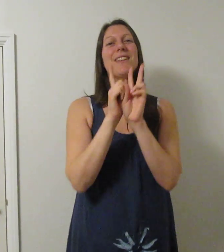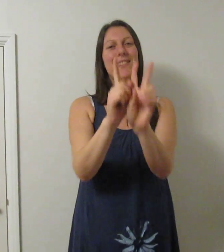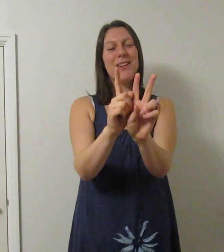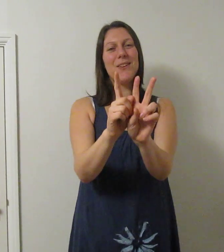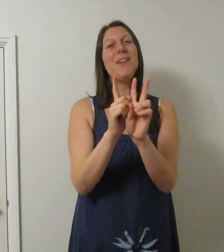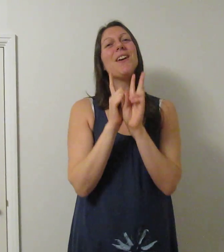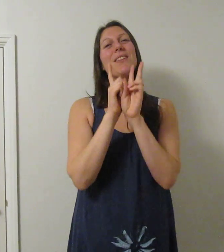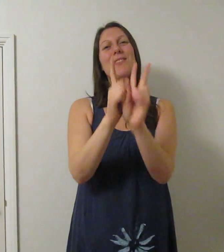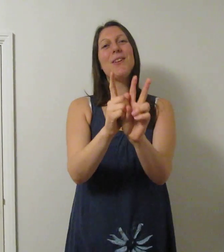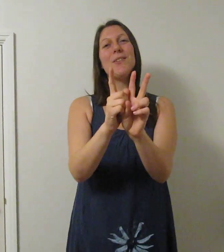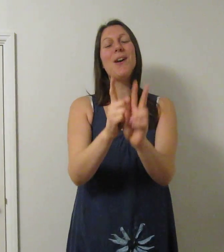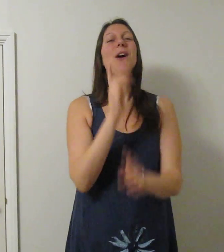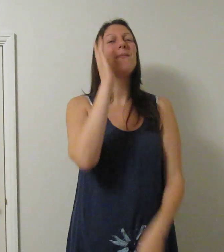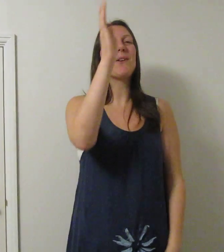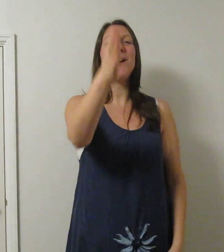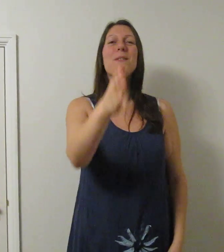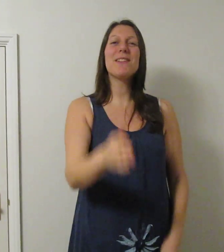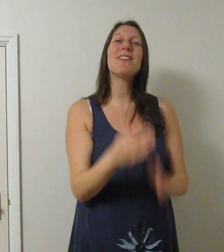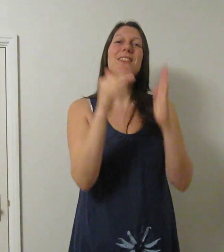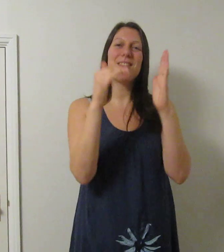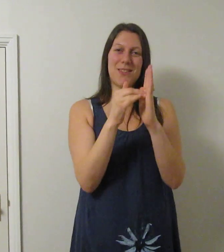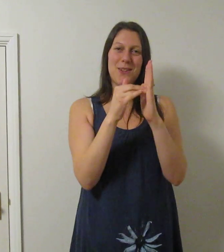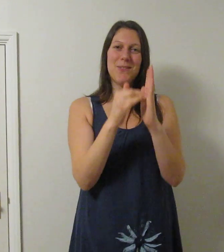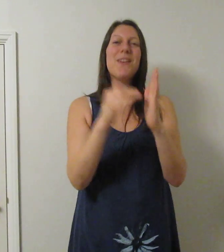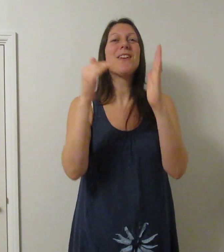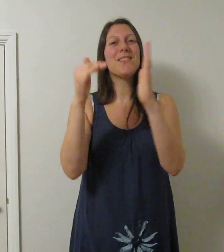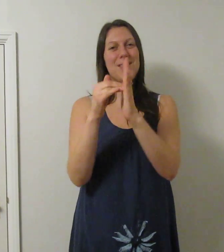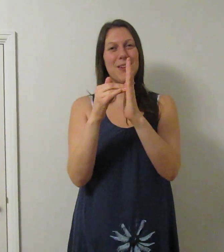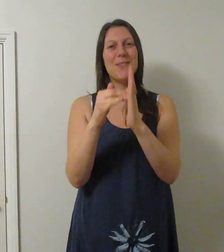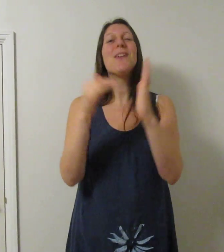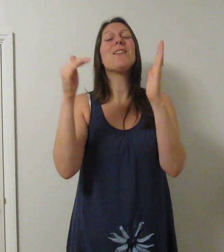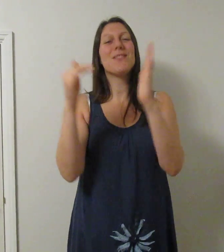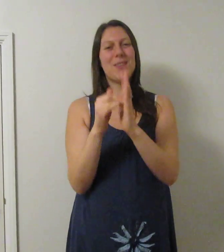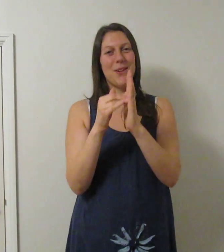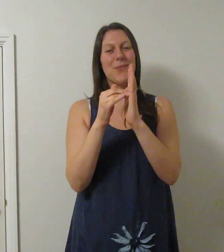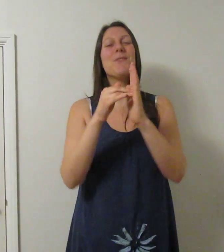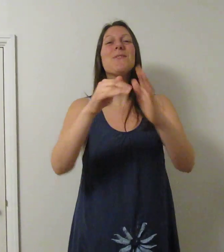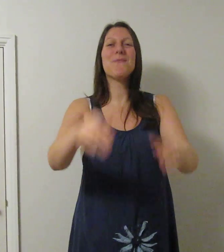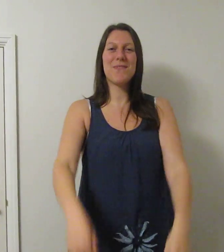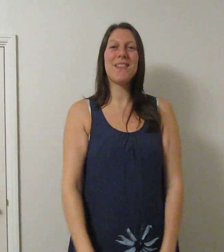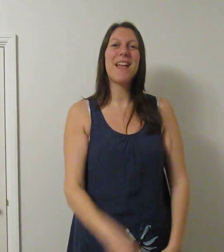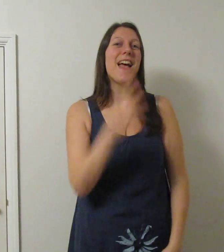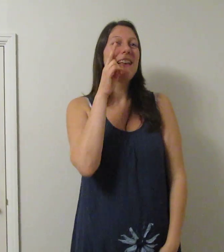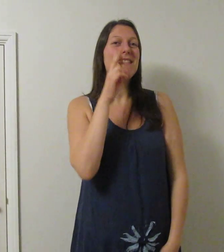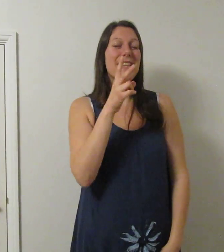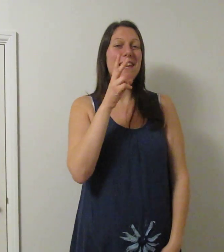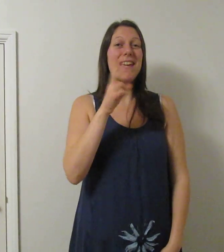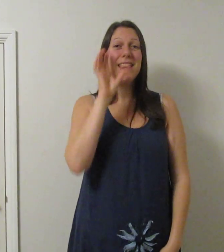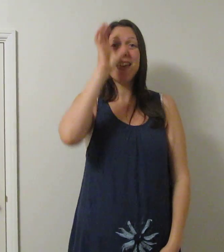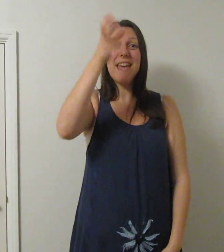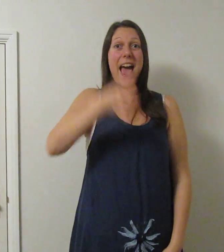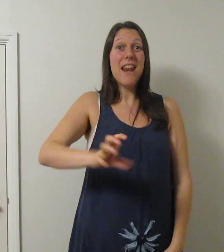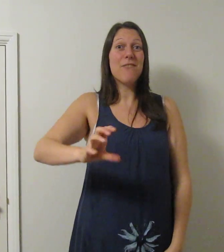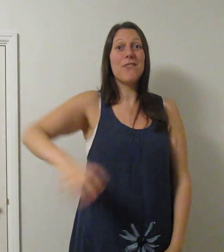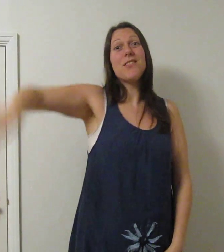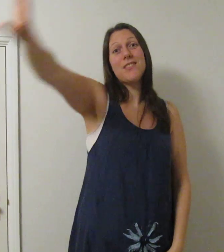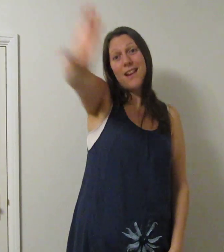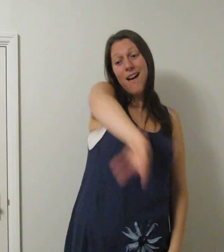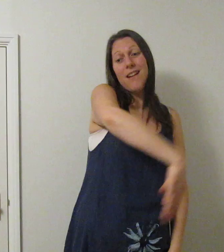too, too We're going to the zoo, zoo, zoo See the elephants, the long